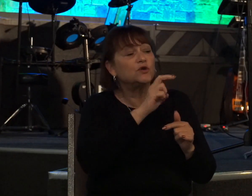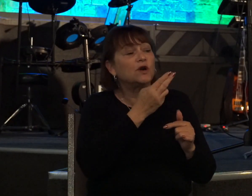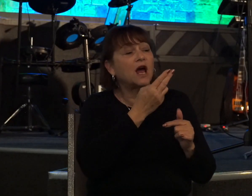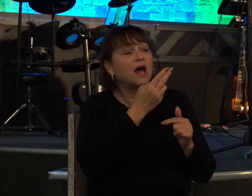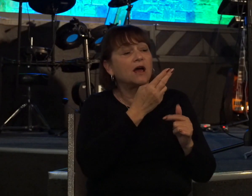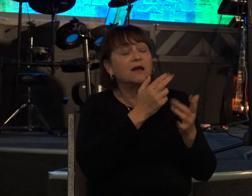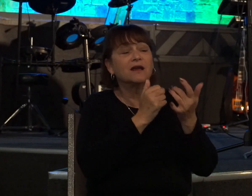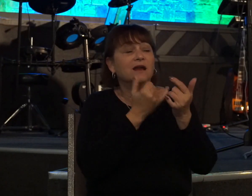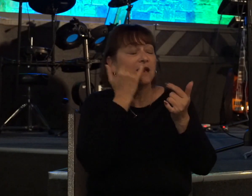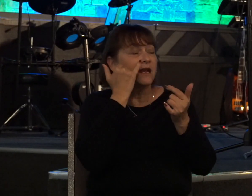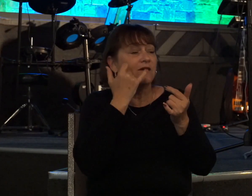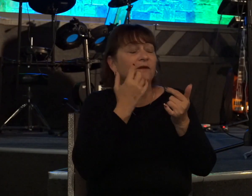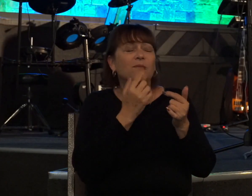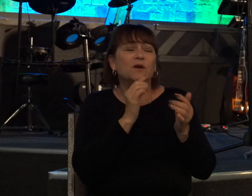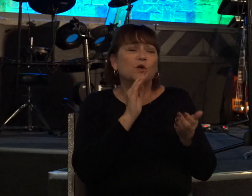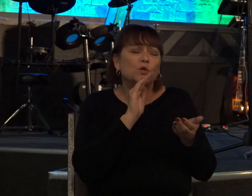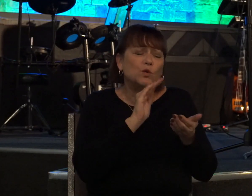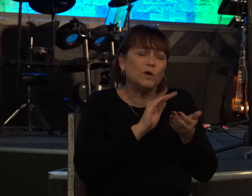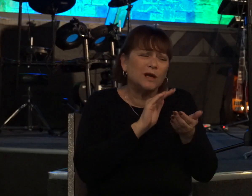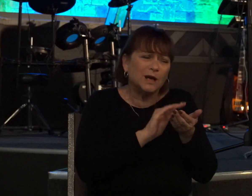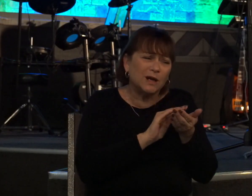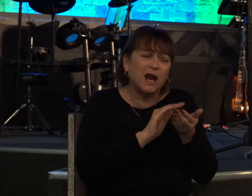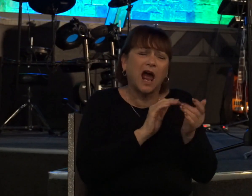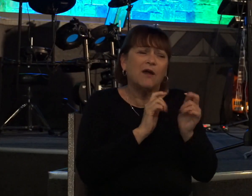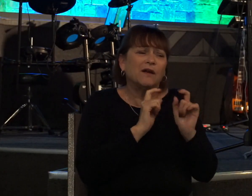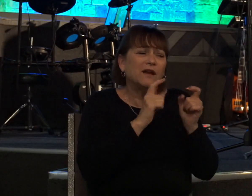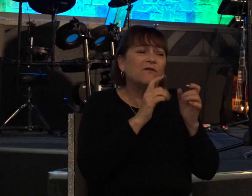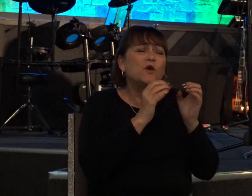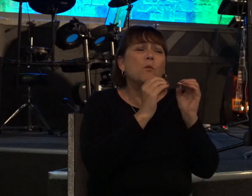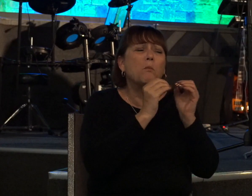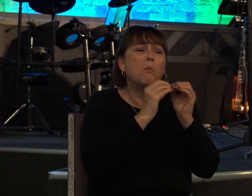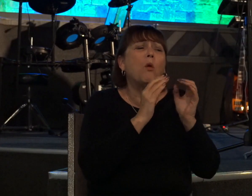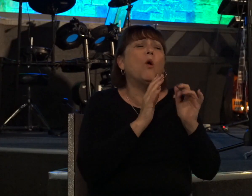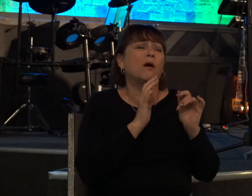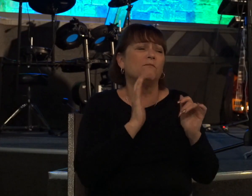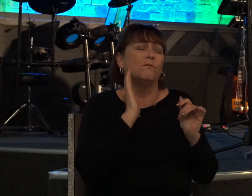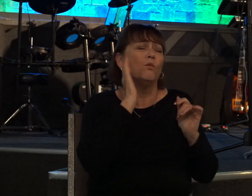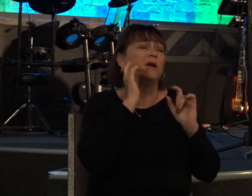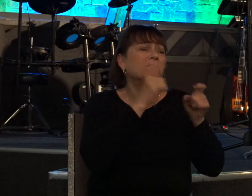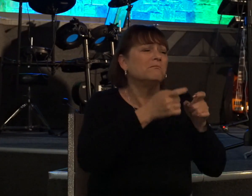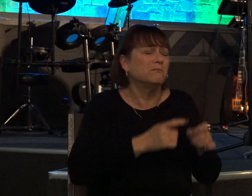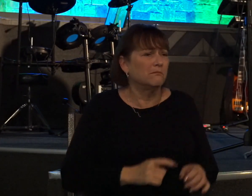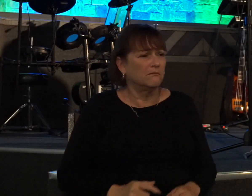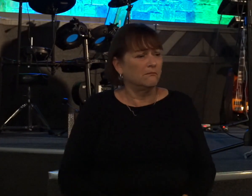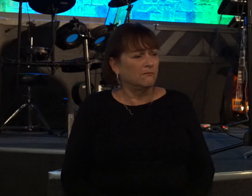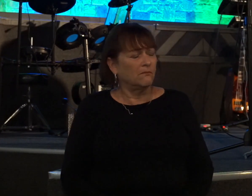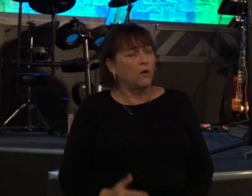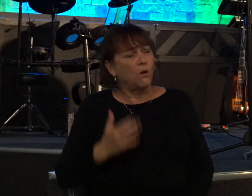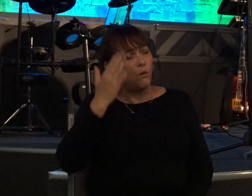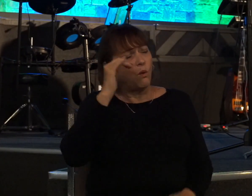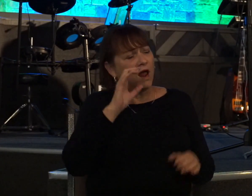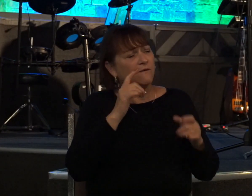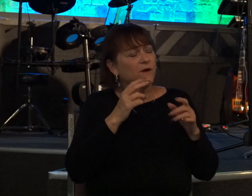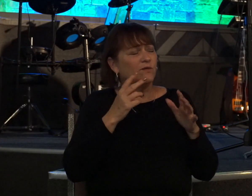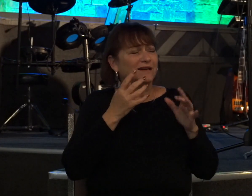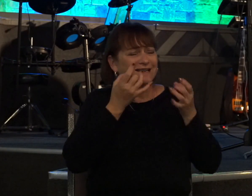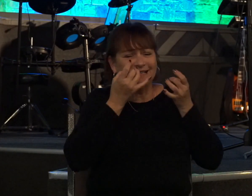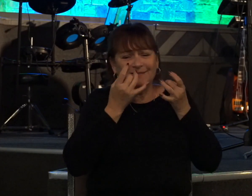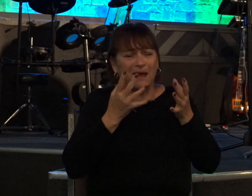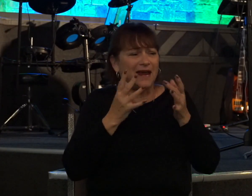that had been too little i also would have given you much more david why have you despised the commandment of the lord